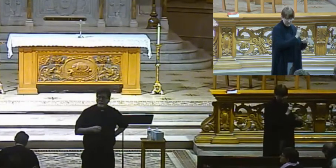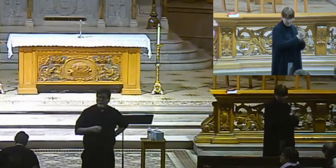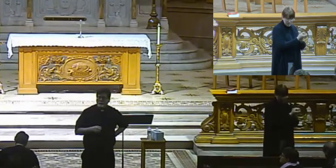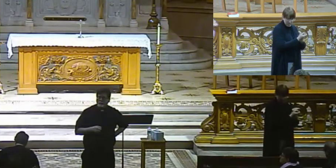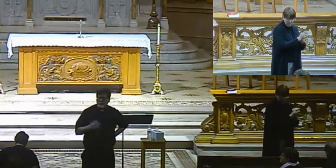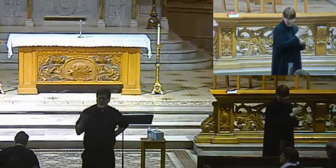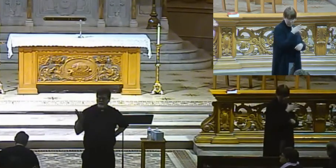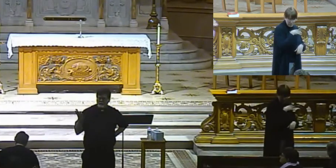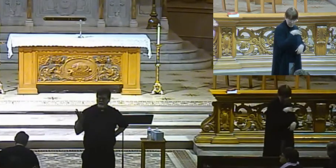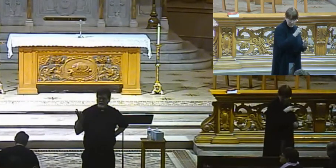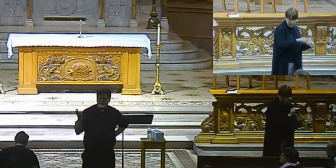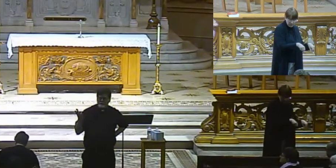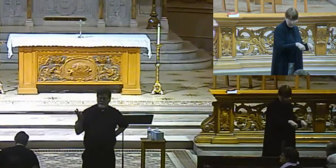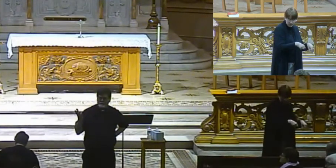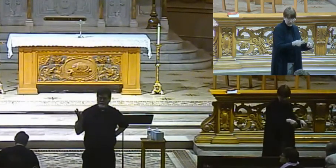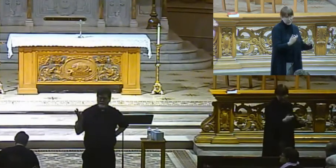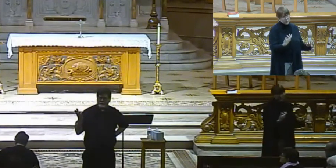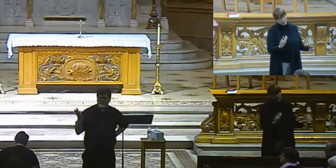right?